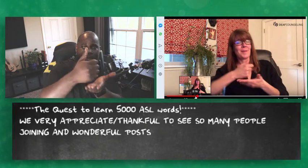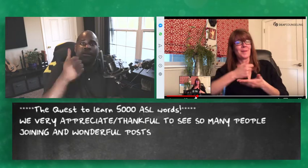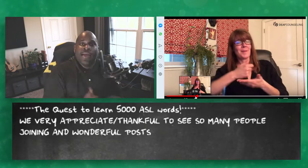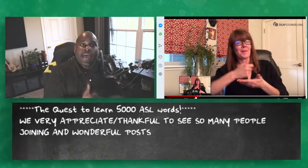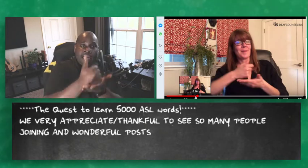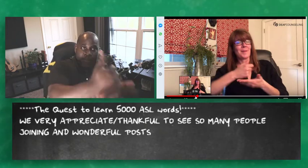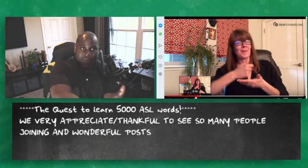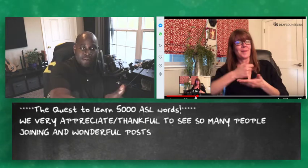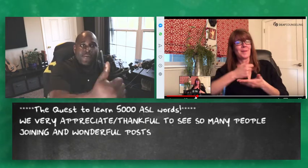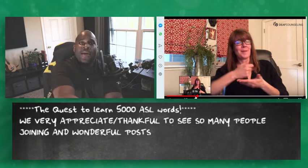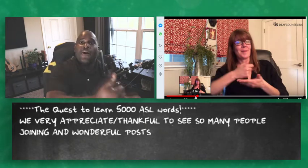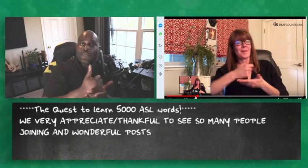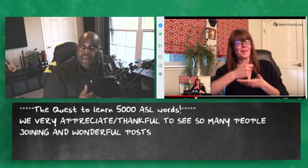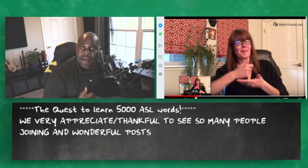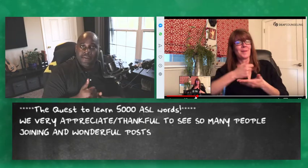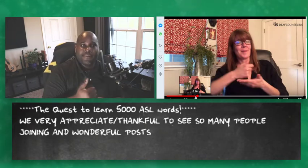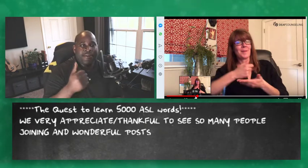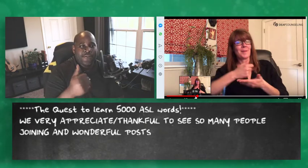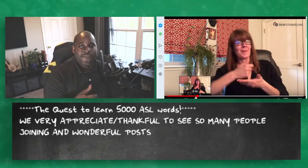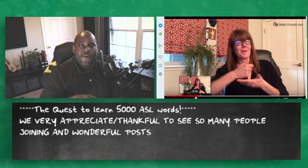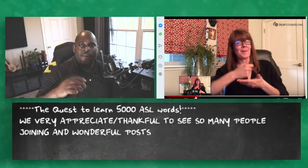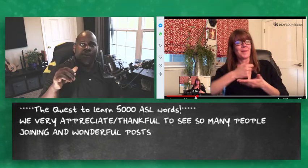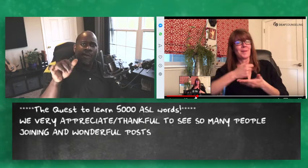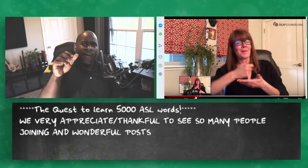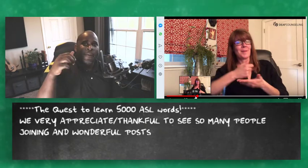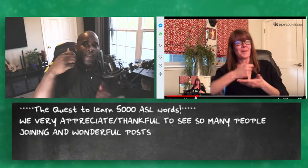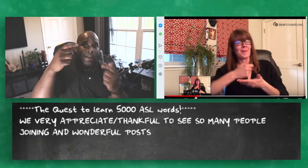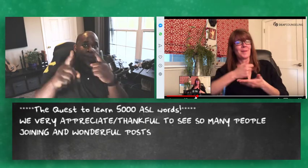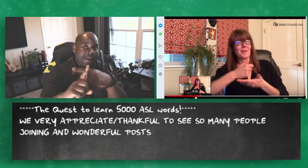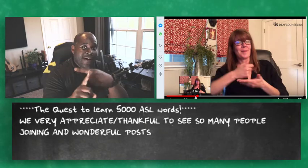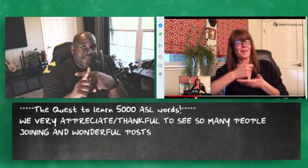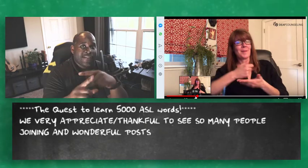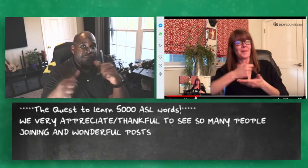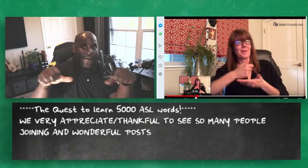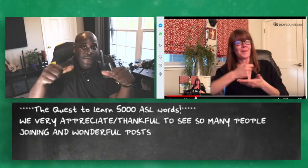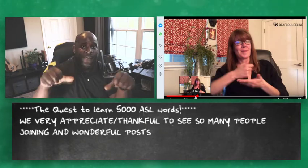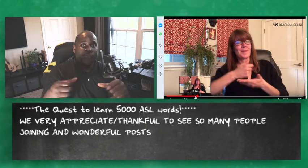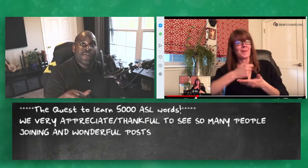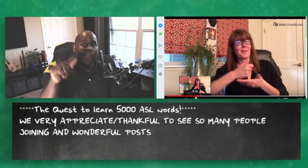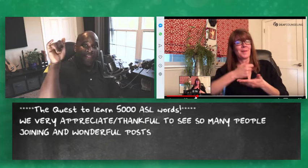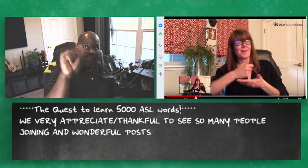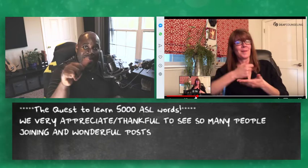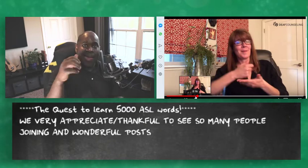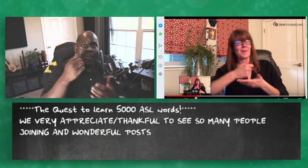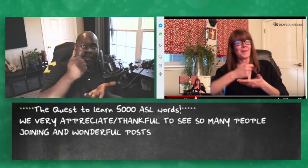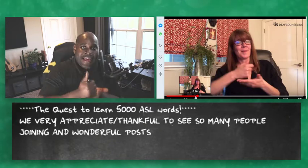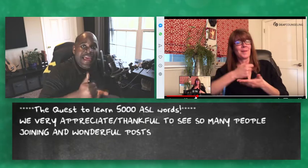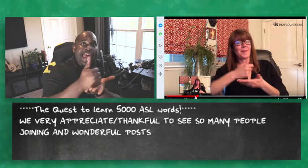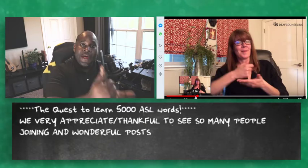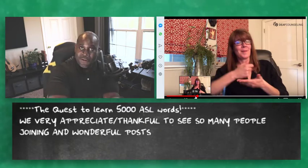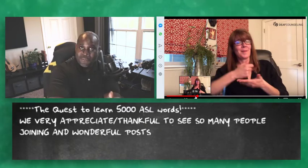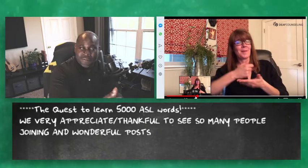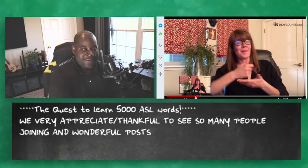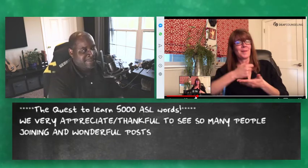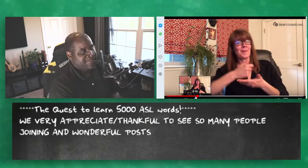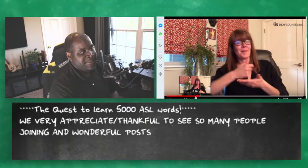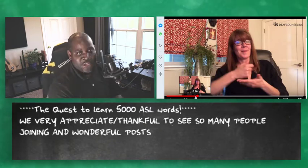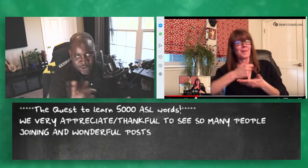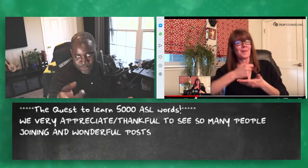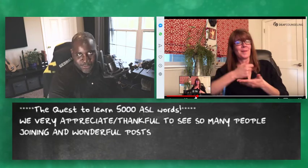help you help me so positive posts that help you